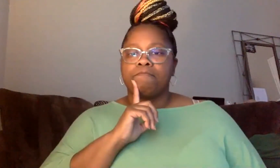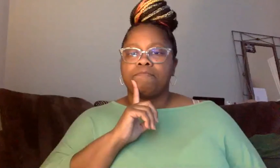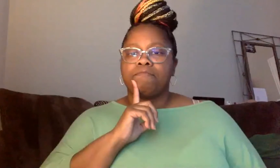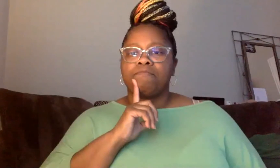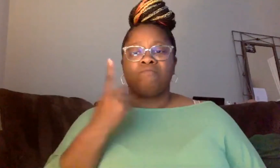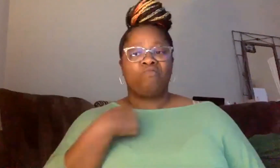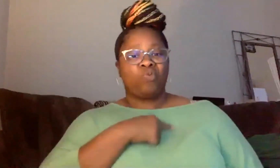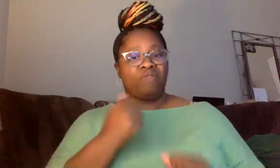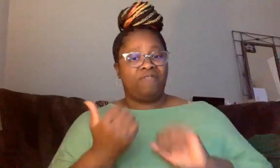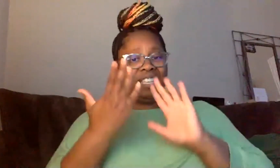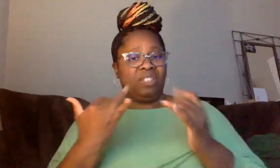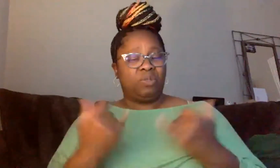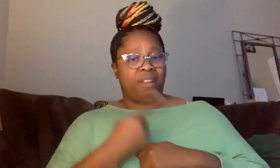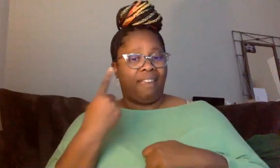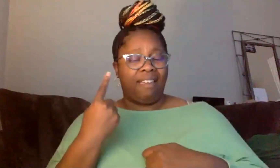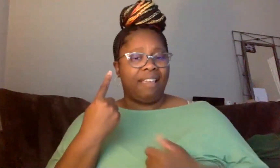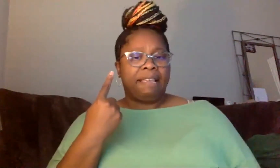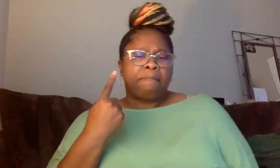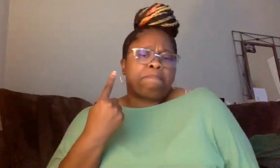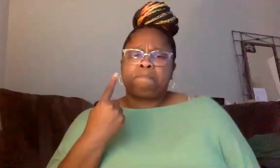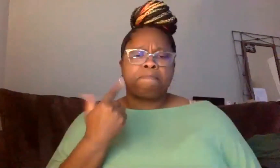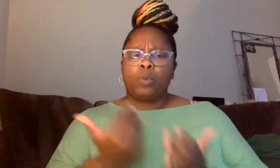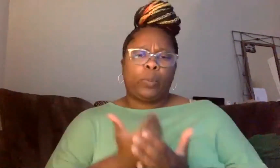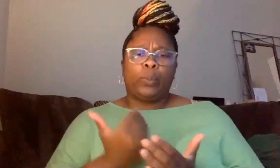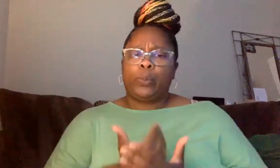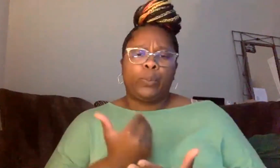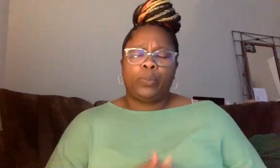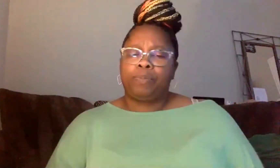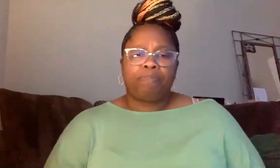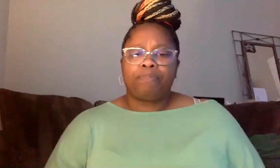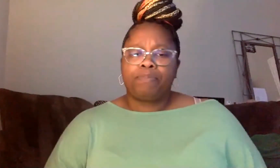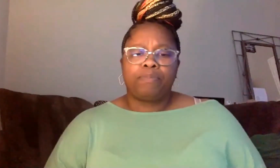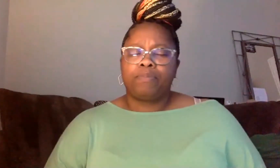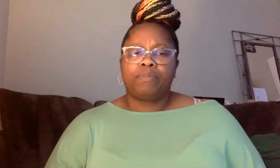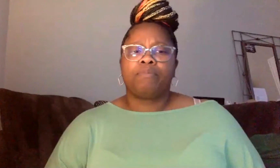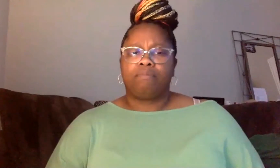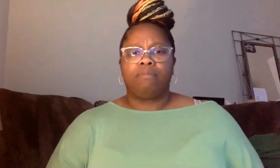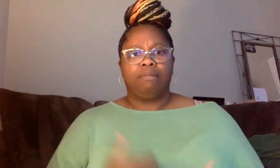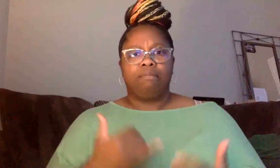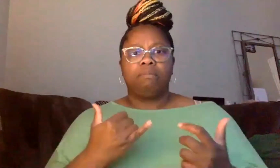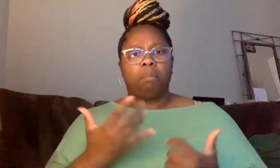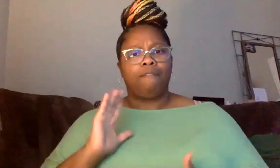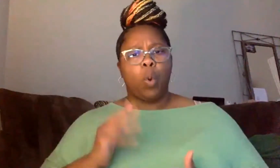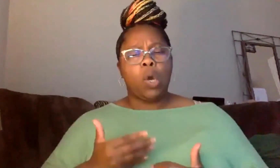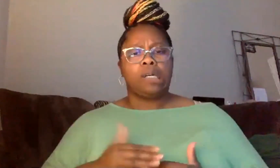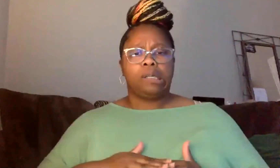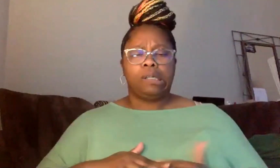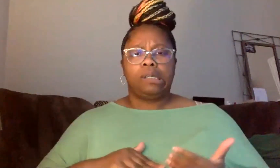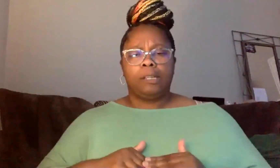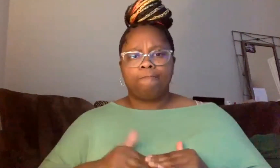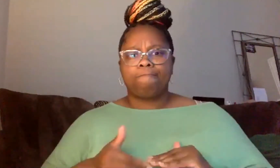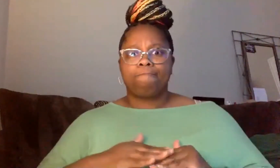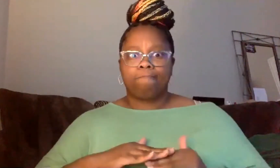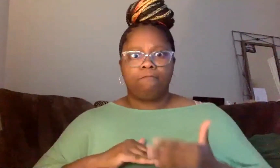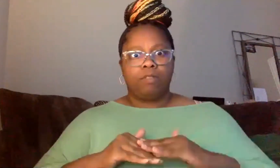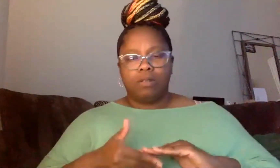here today, honestly, it's not new to us. It's just reached that boiling point. You know, I recently ran for